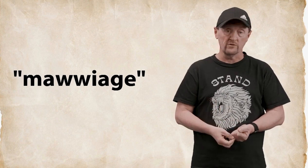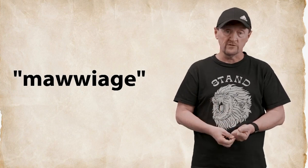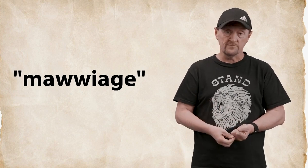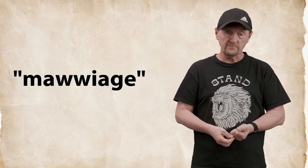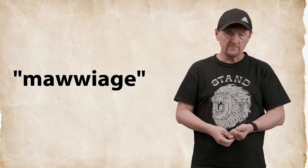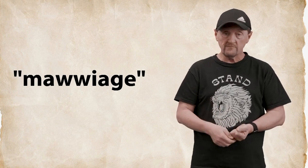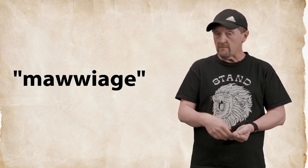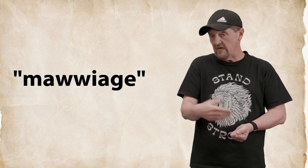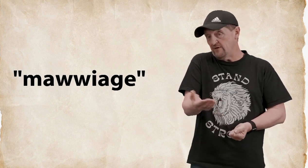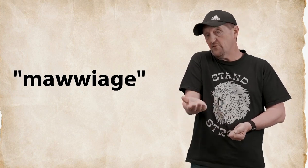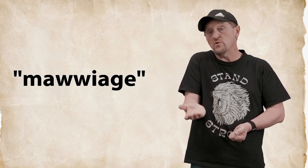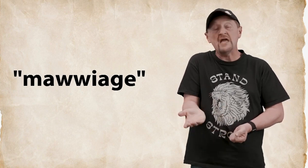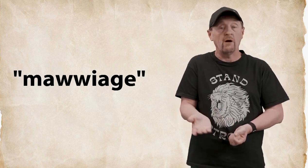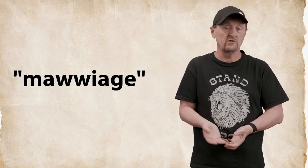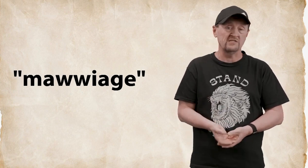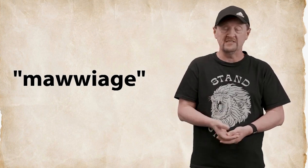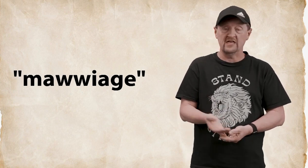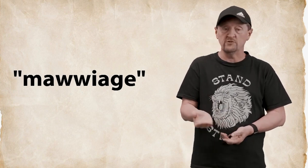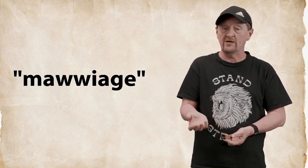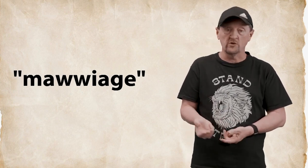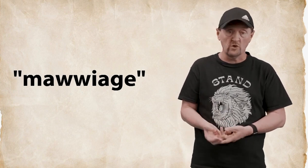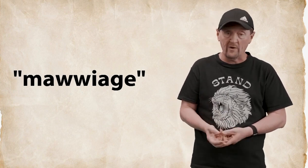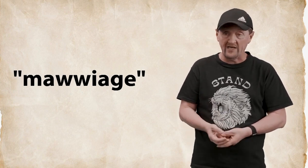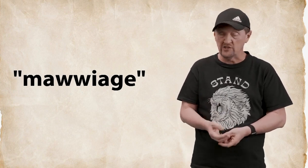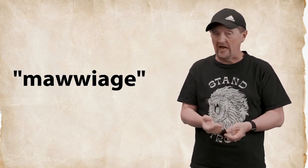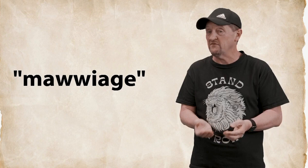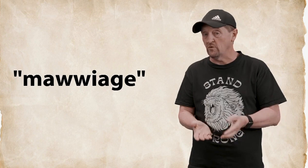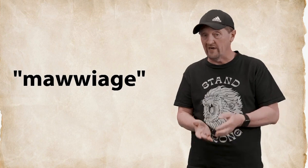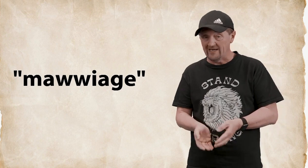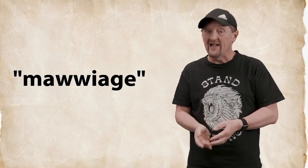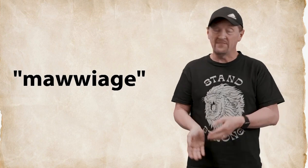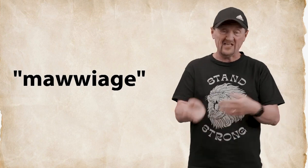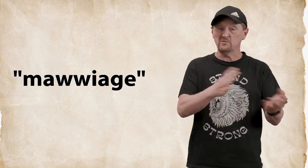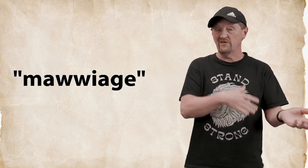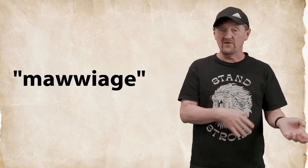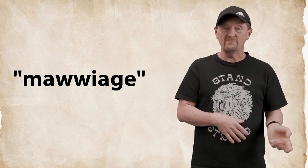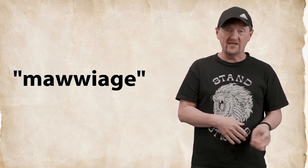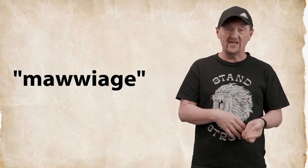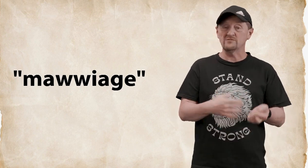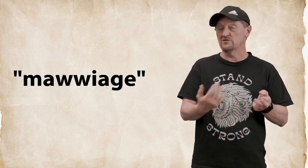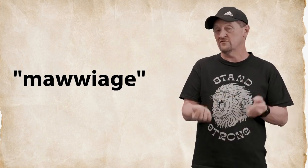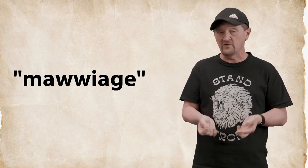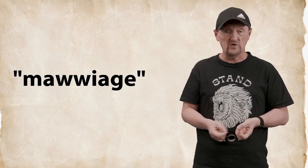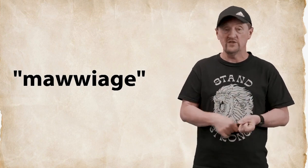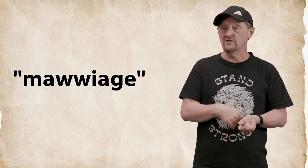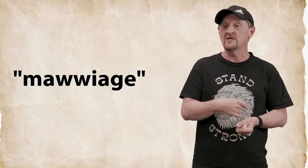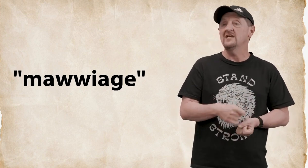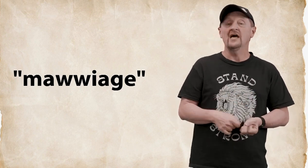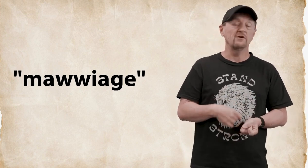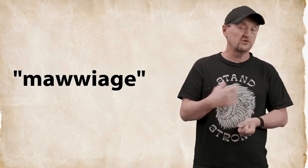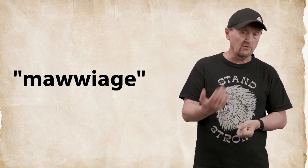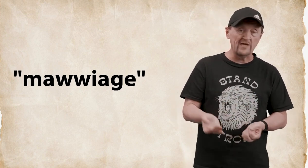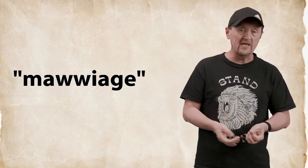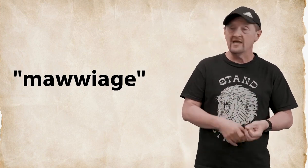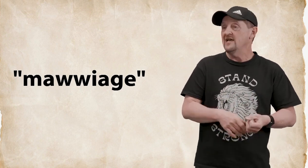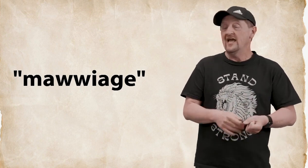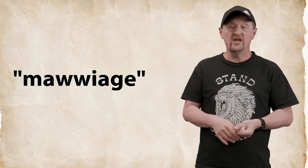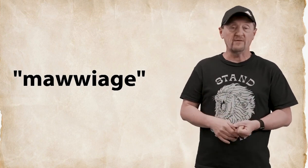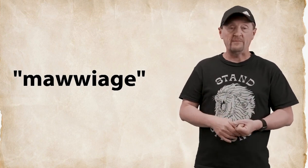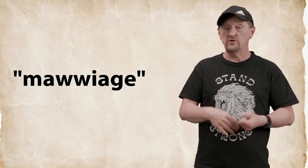maybe three hours these days you might go to a wedding because after the wedding that's when the fun begins there's food and there's there's drink and there's people doing